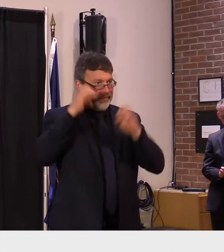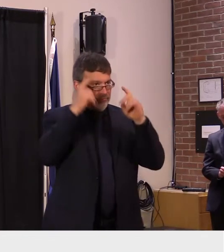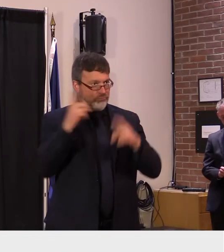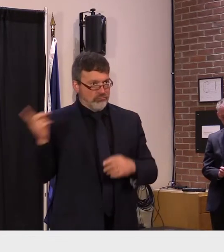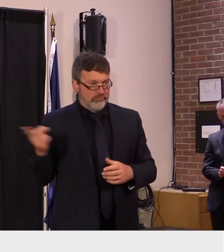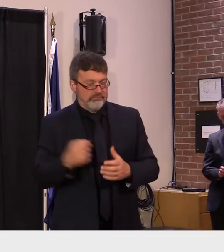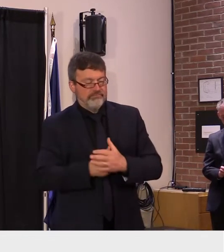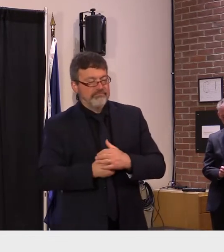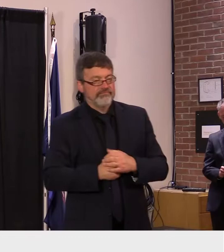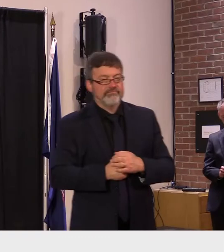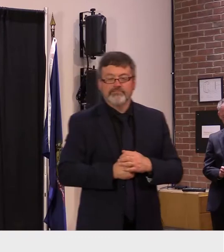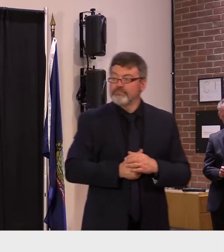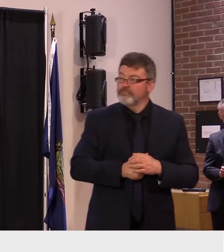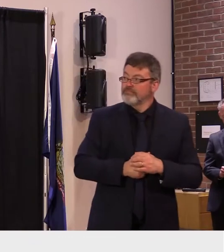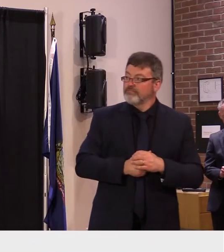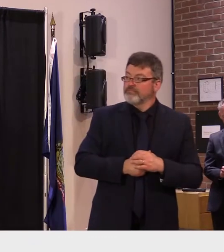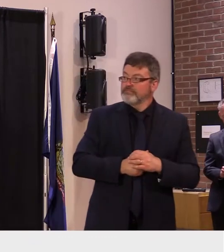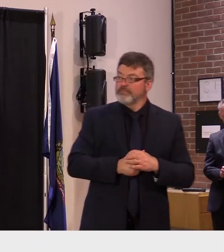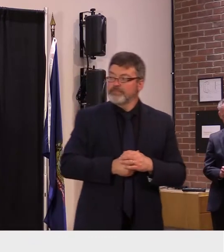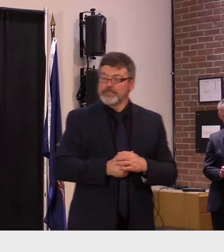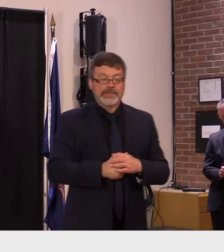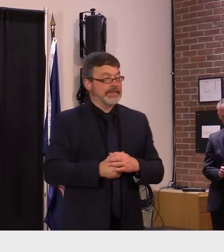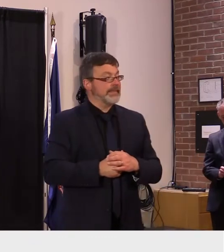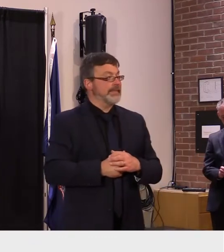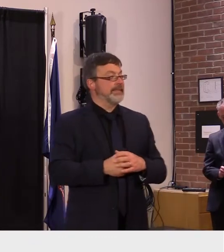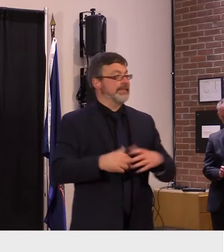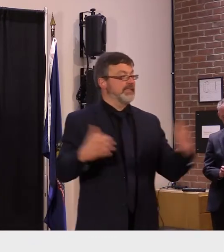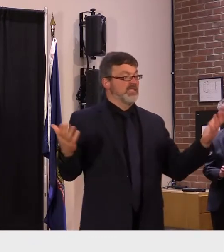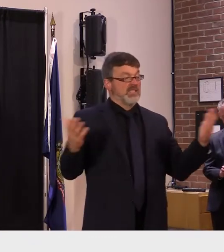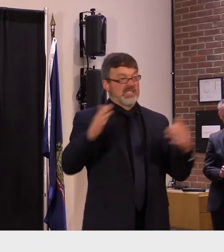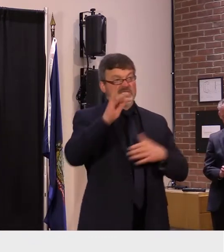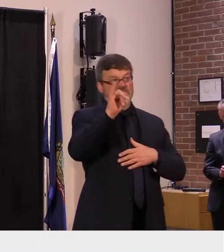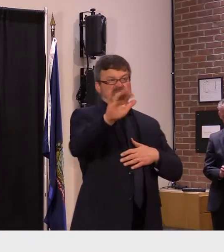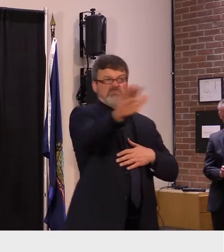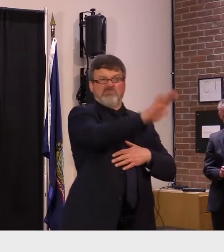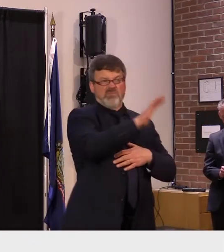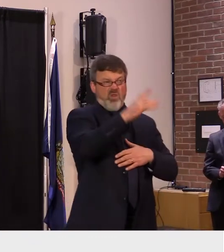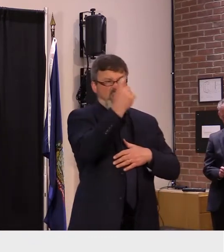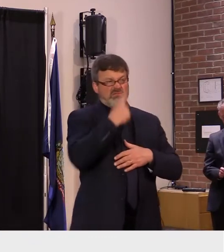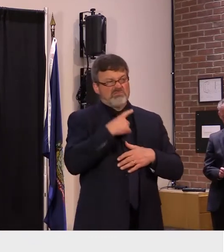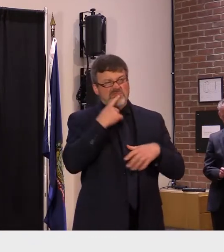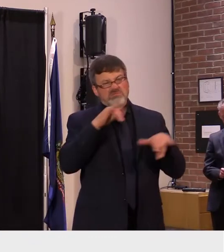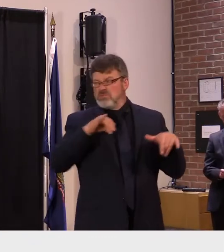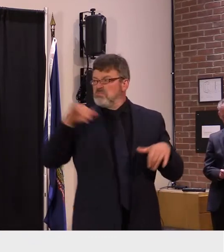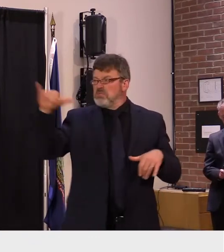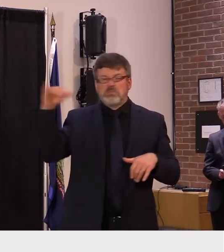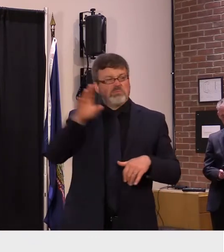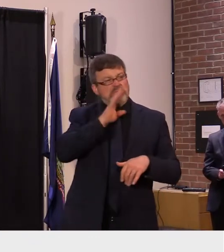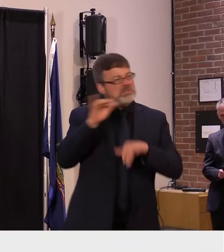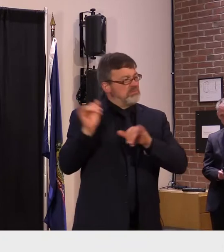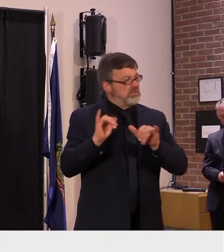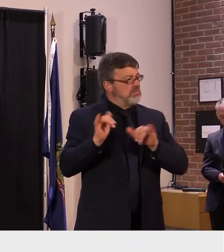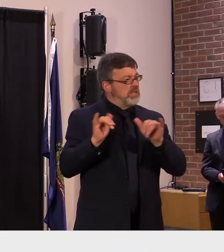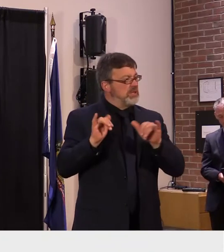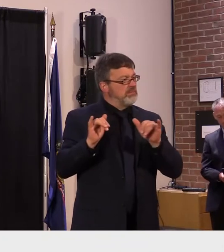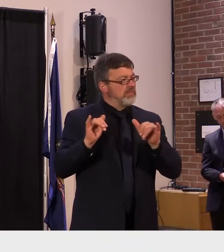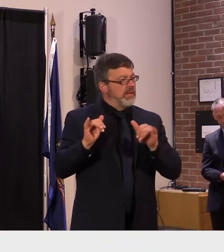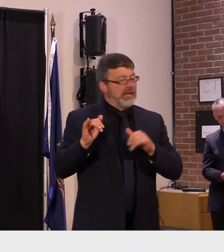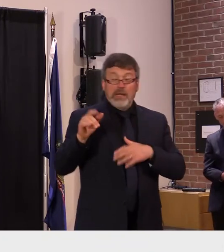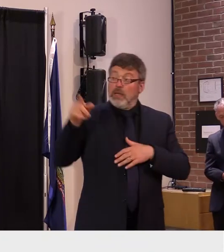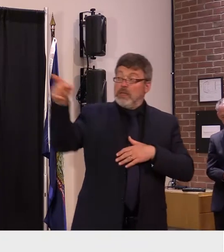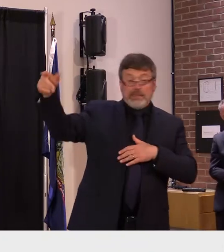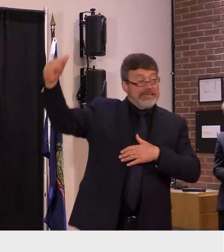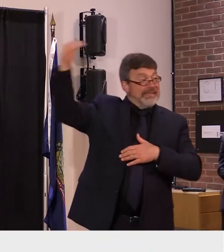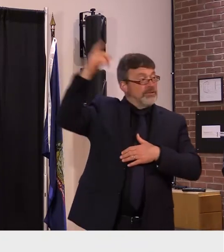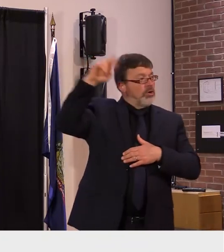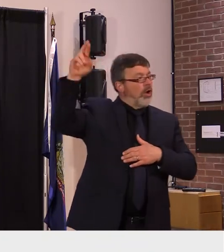yeah on that same theme um to your prompt galvin i was thinking uh something dr levine often says is we need to be humble in